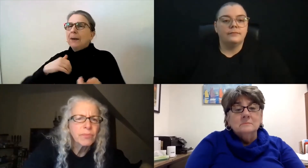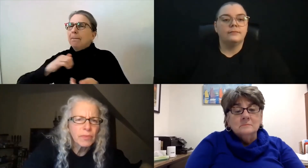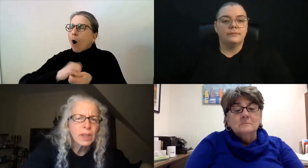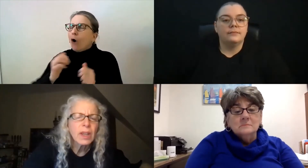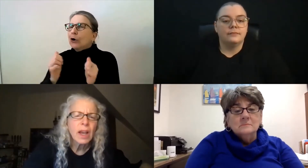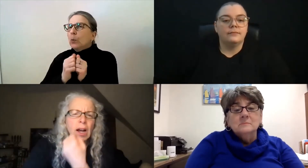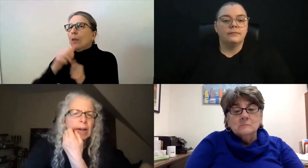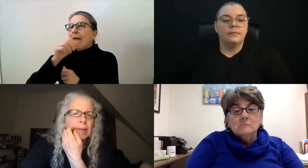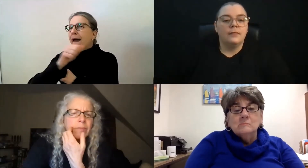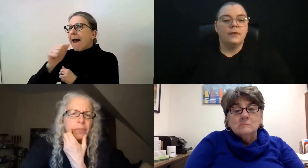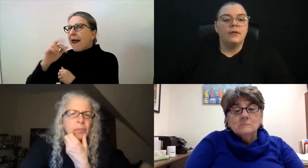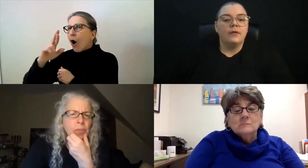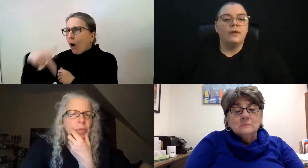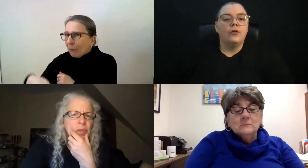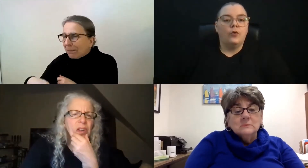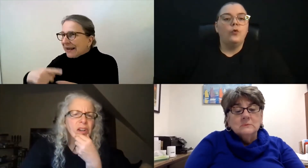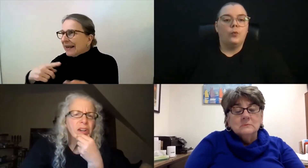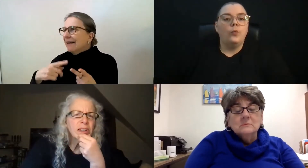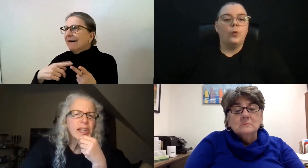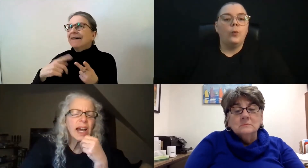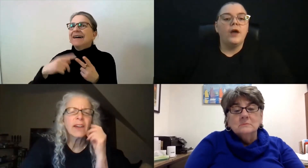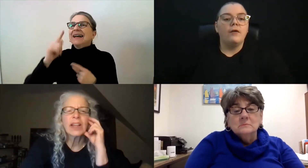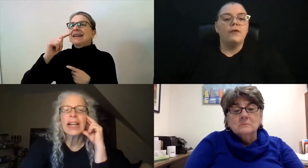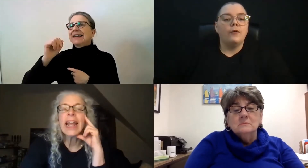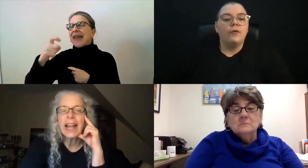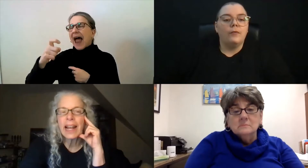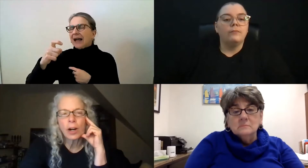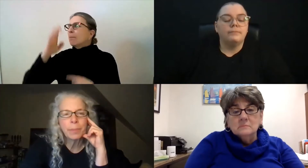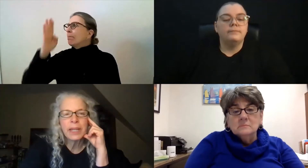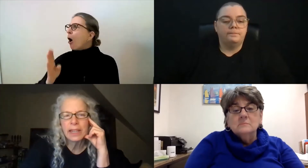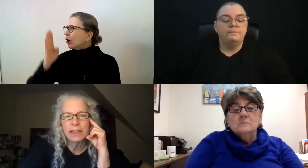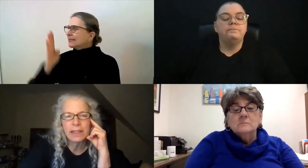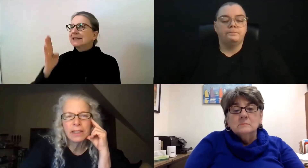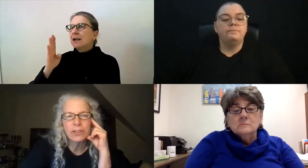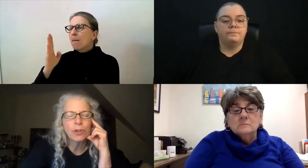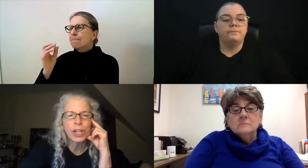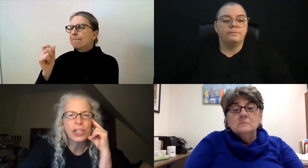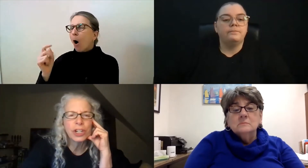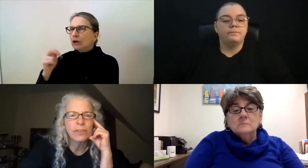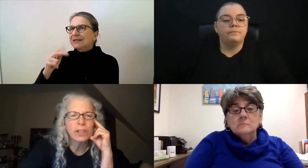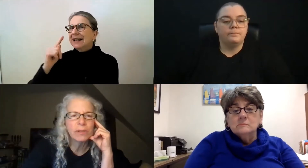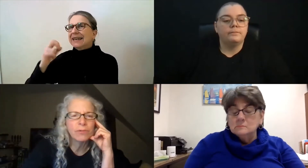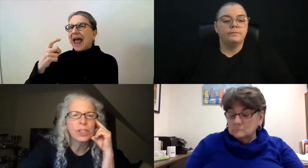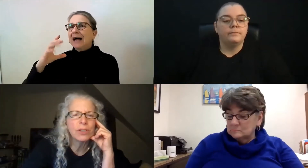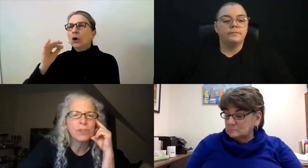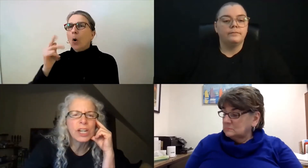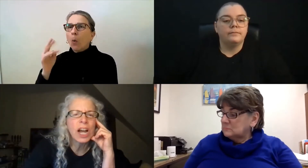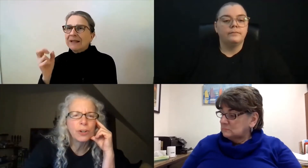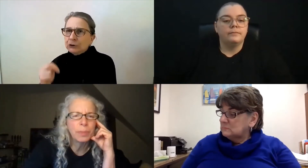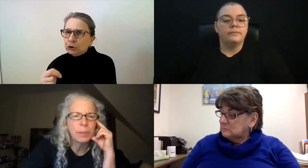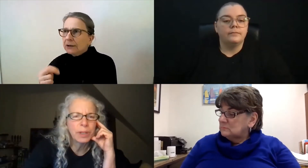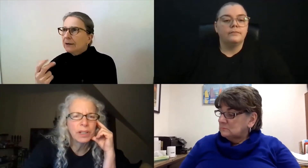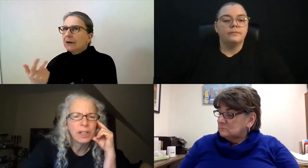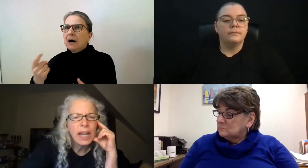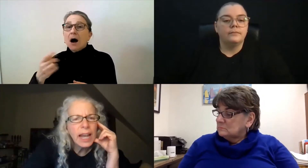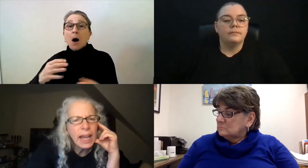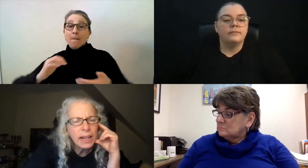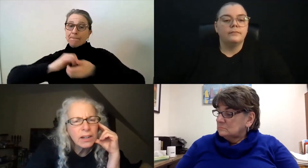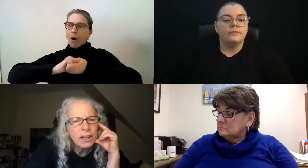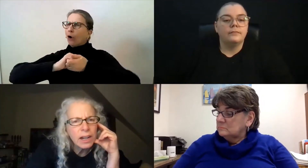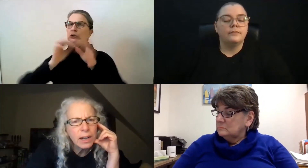to have like AARP, the Association of Retired People,